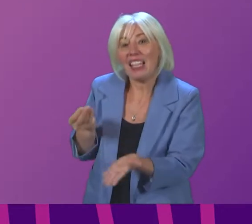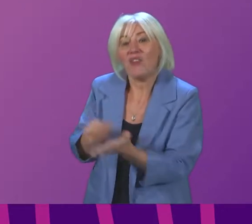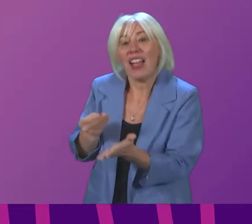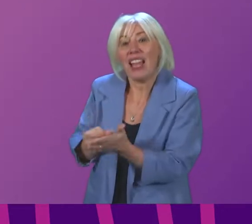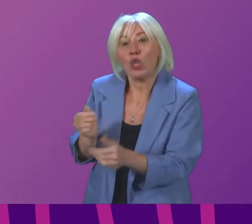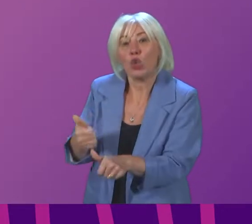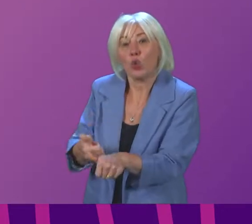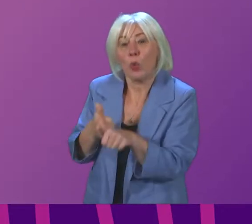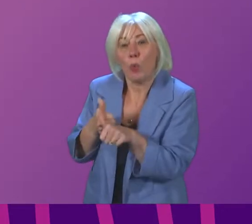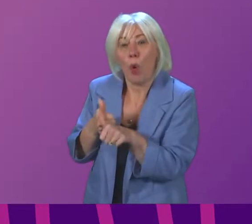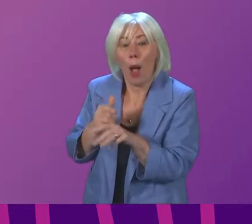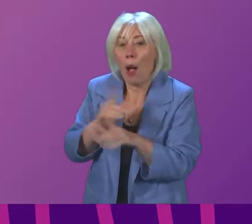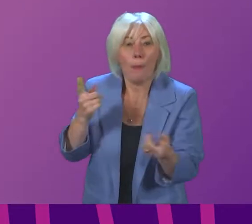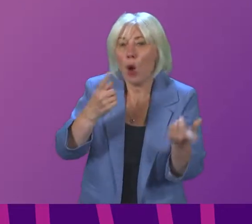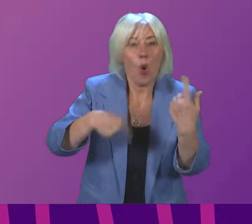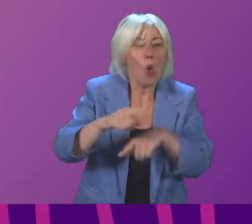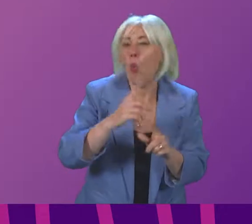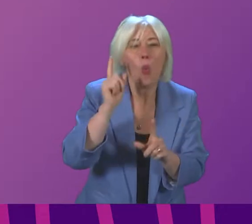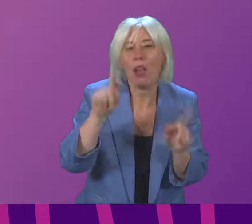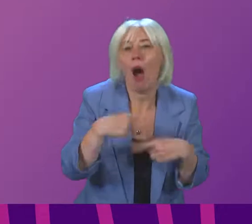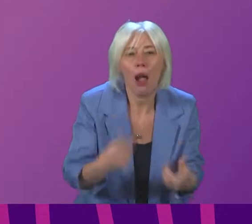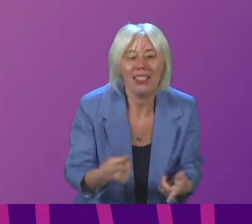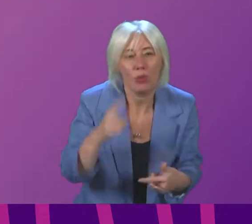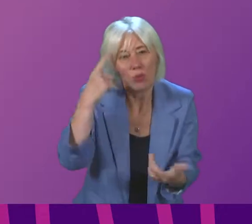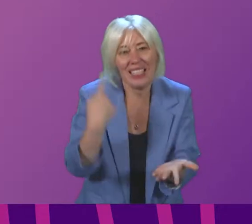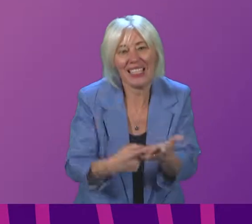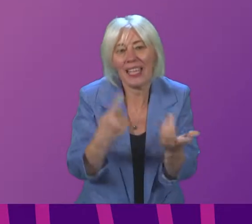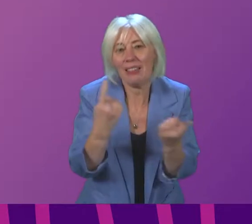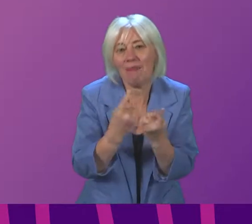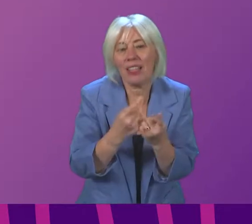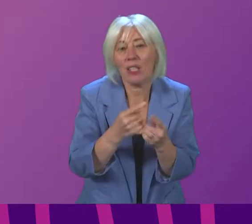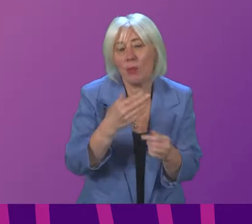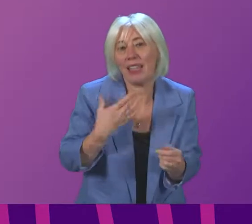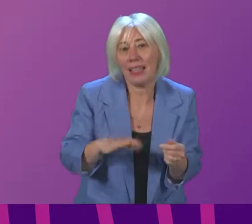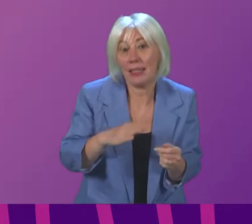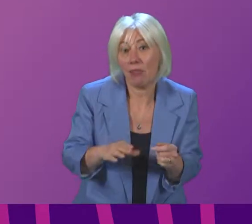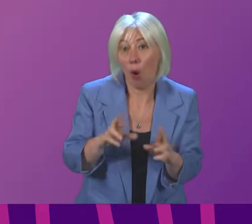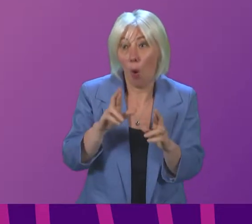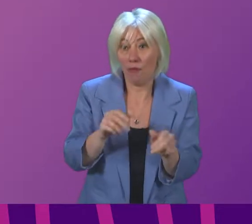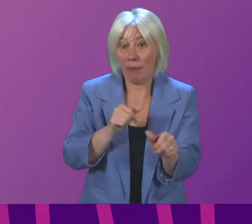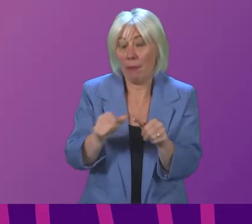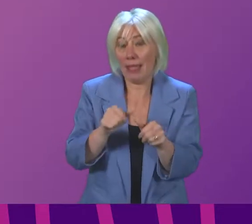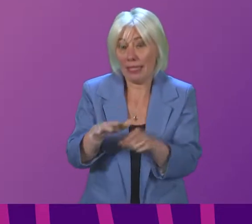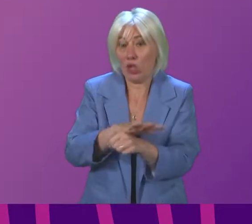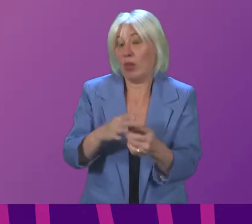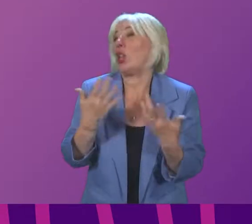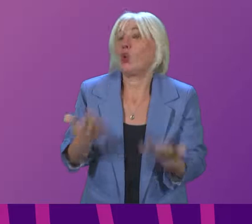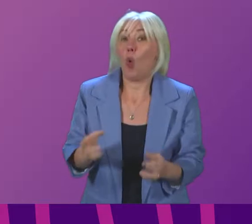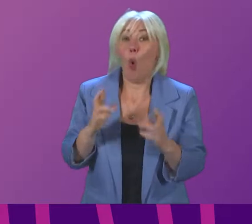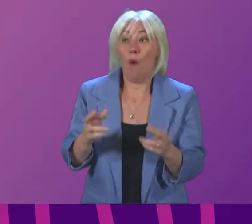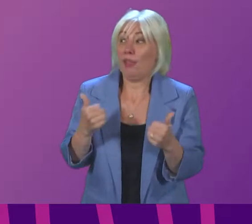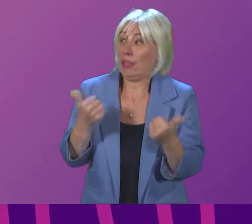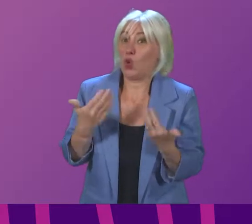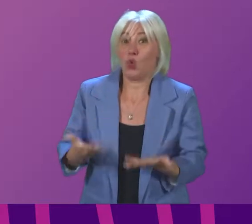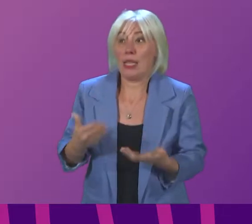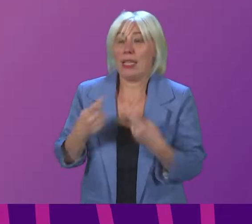to us when we take decisions that we think are necessary now hopefully we get into a better position I certainly have and hopefully today's announcement is indicative